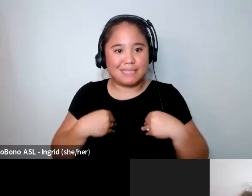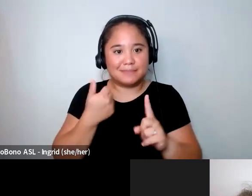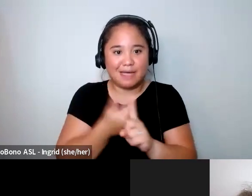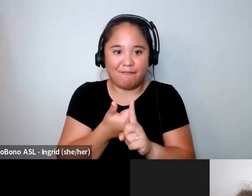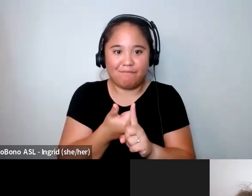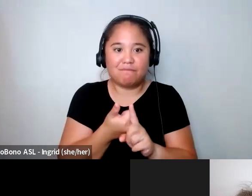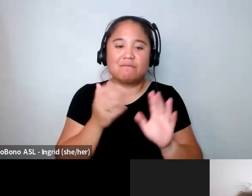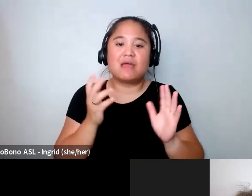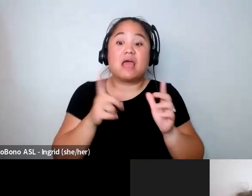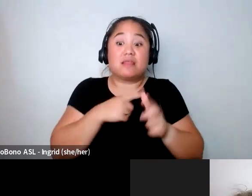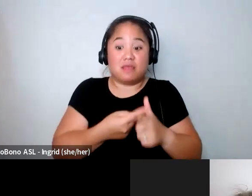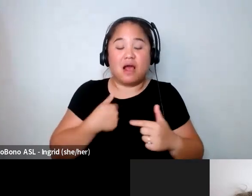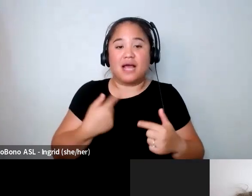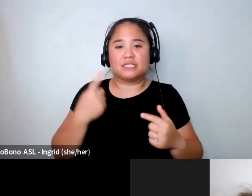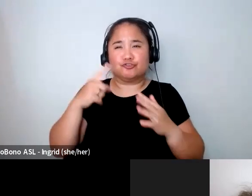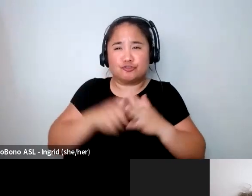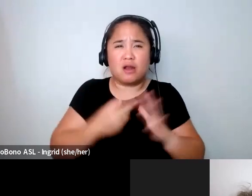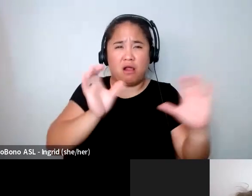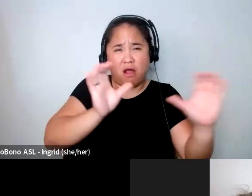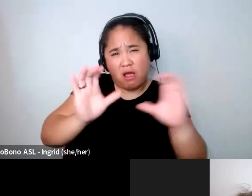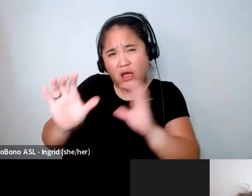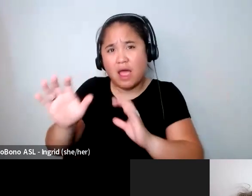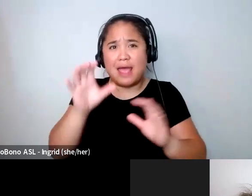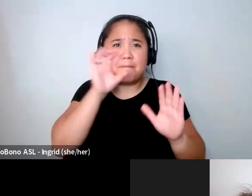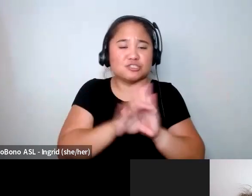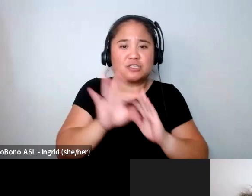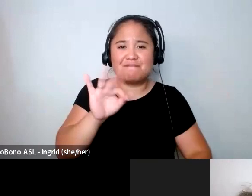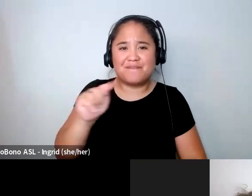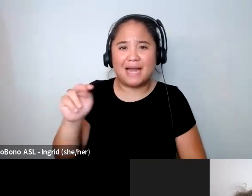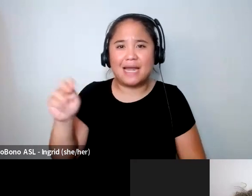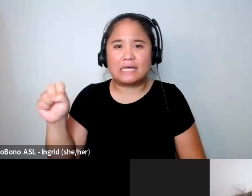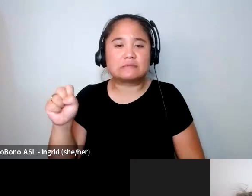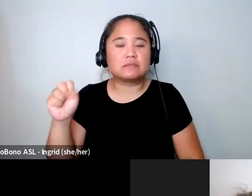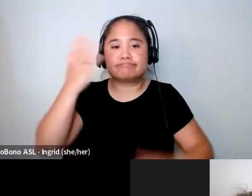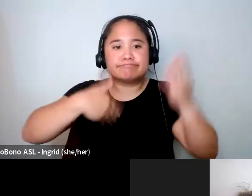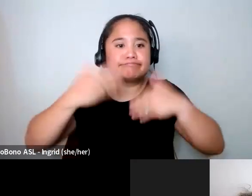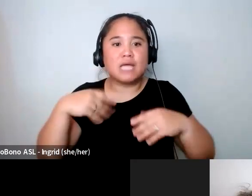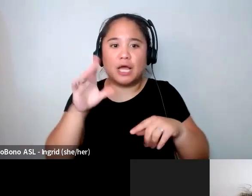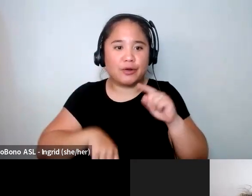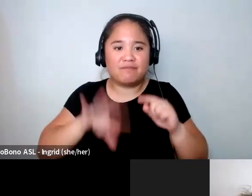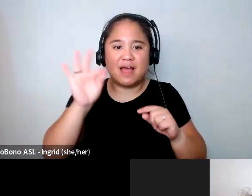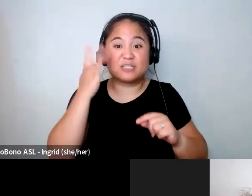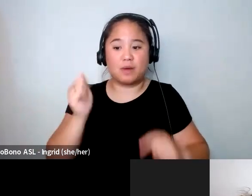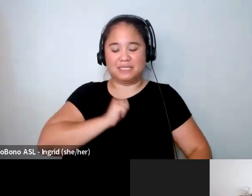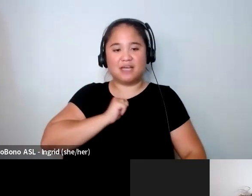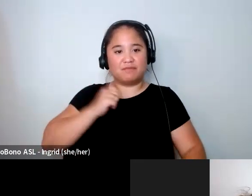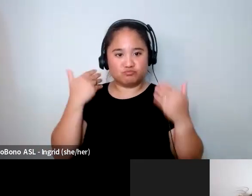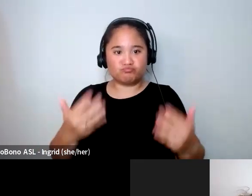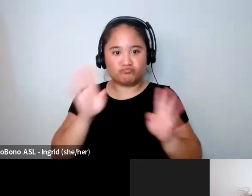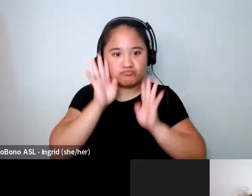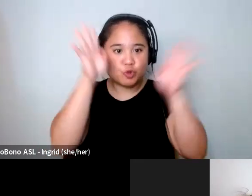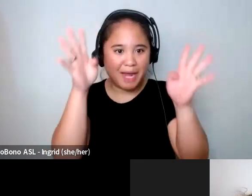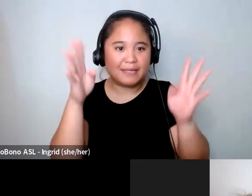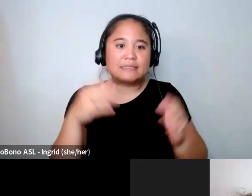I began looking for images fatness didn't really find them and that's why I created them so my